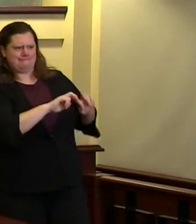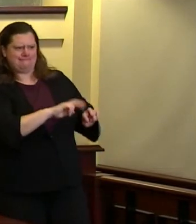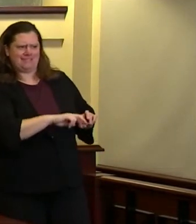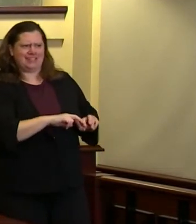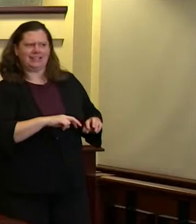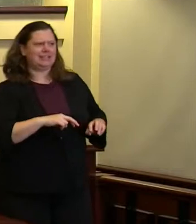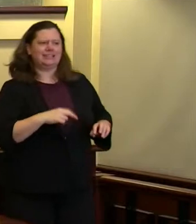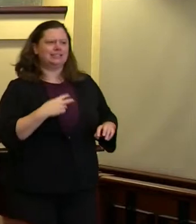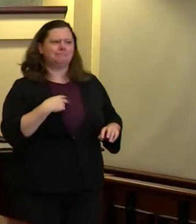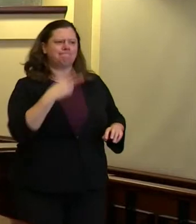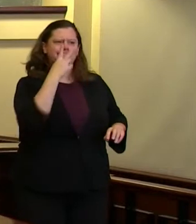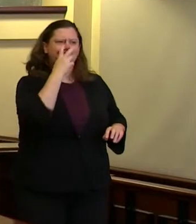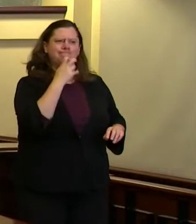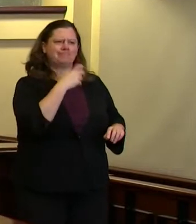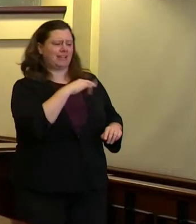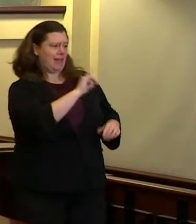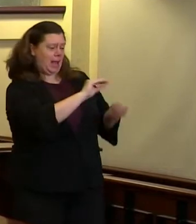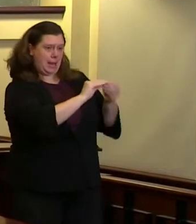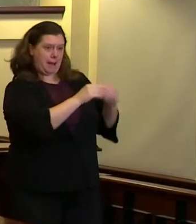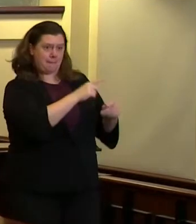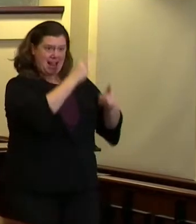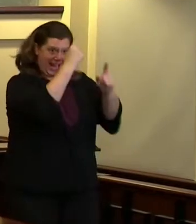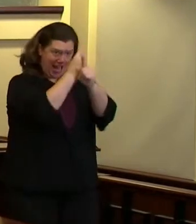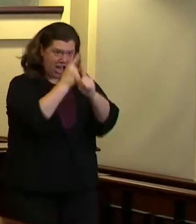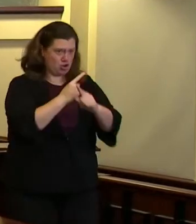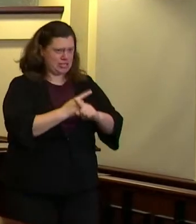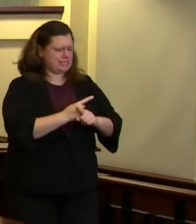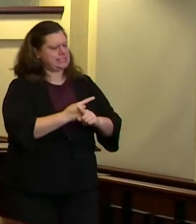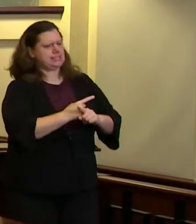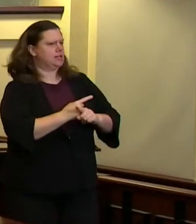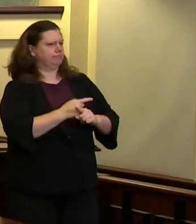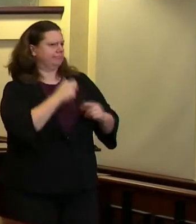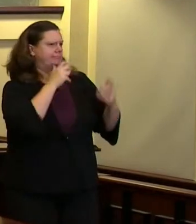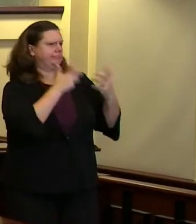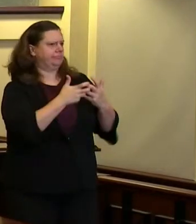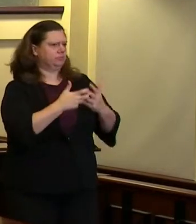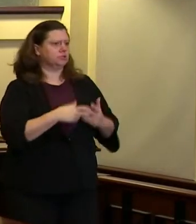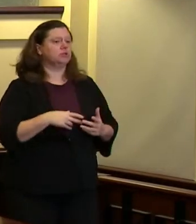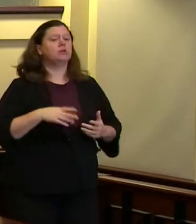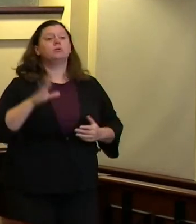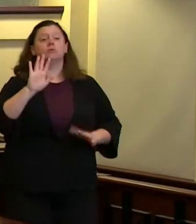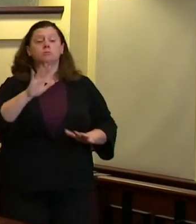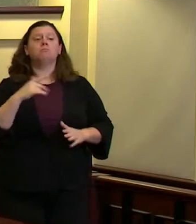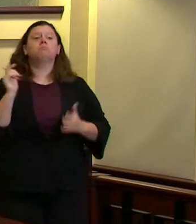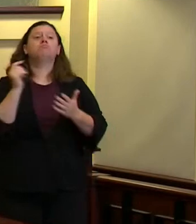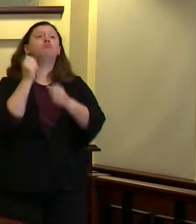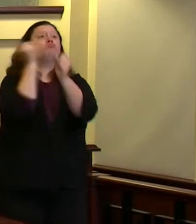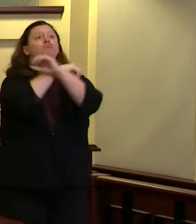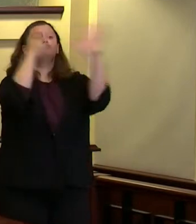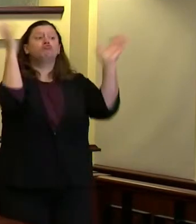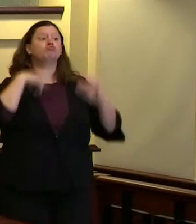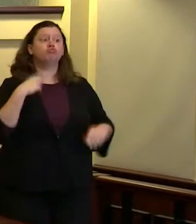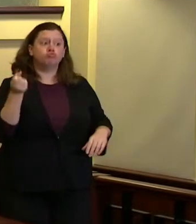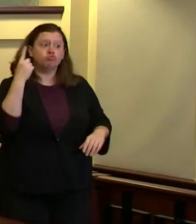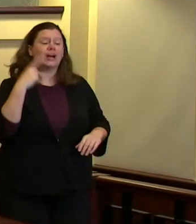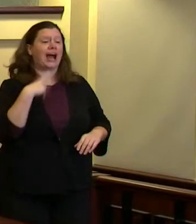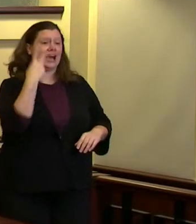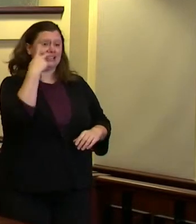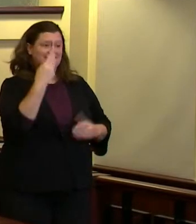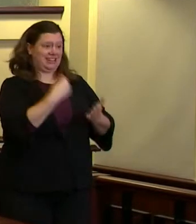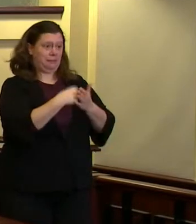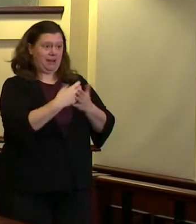from a big picture perspective we all agree that investments in the community are a good thing